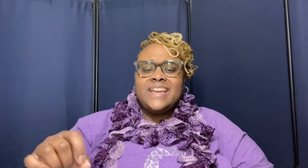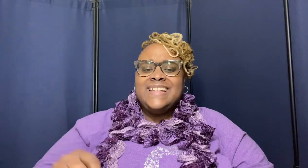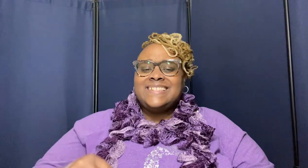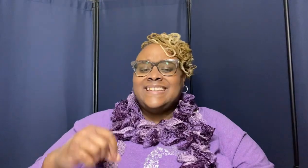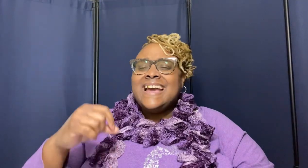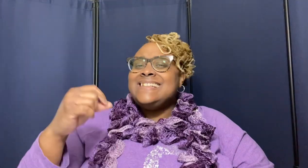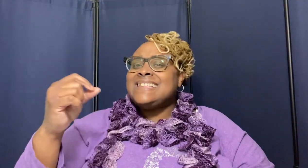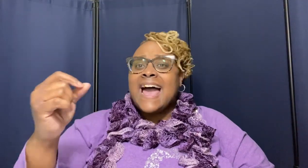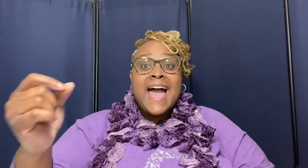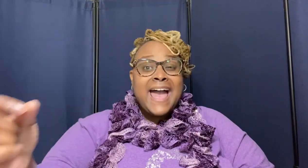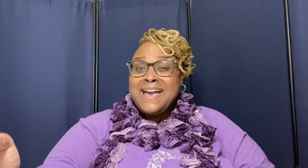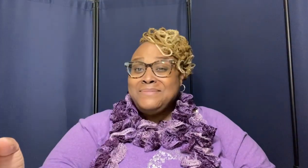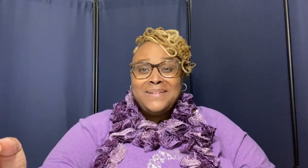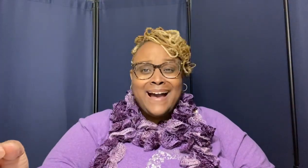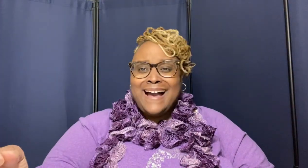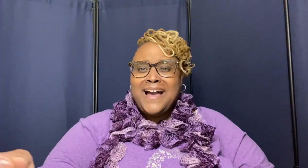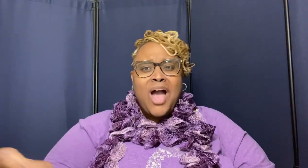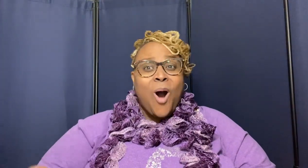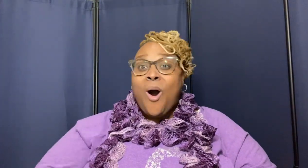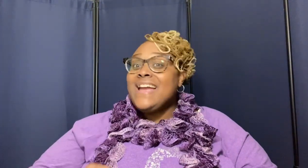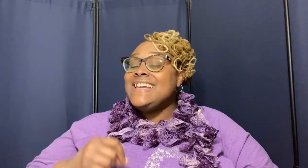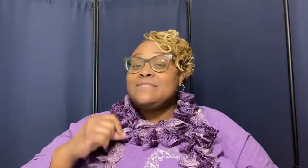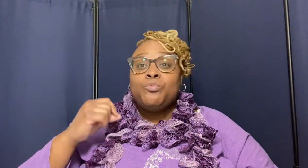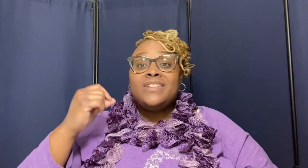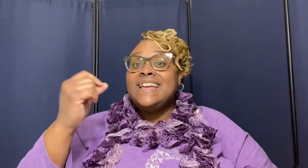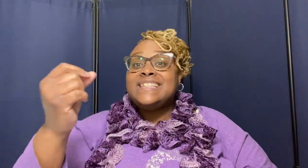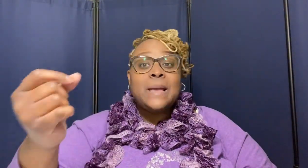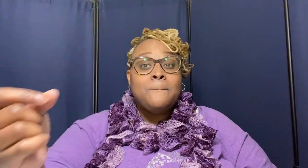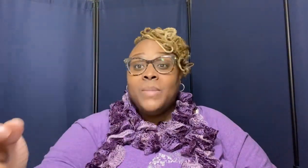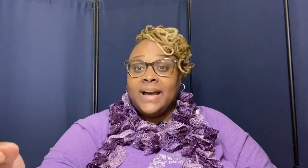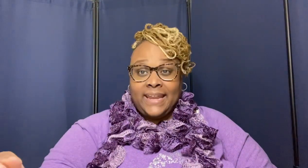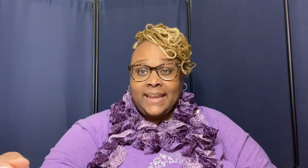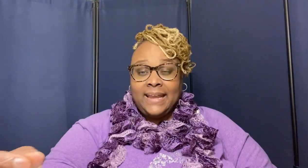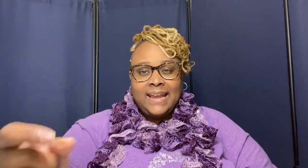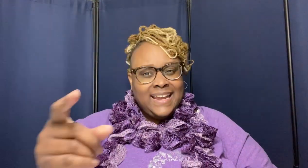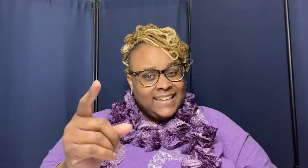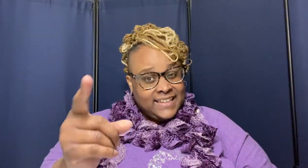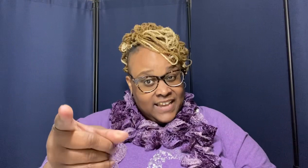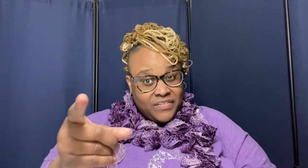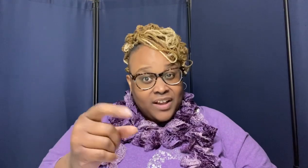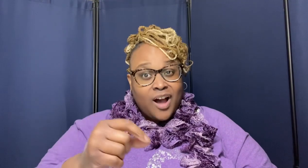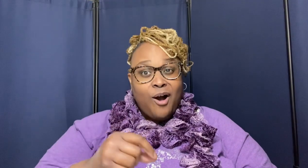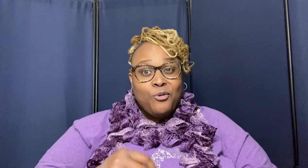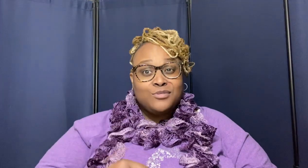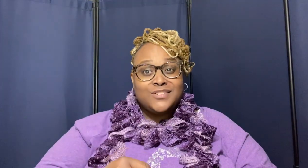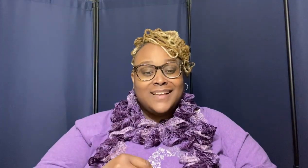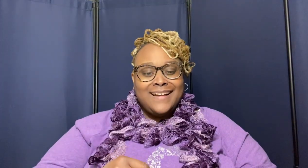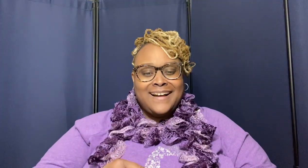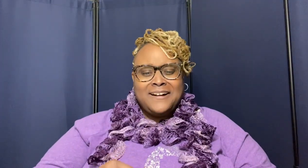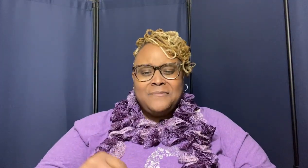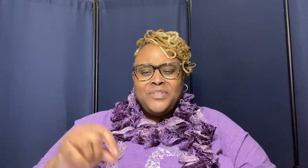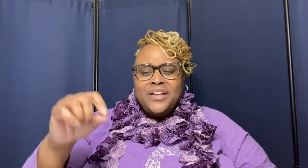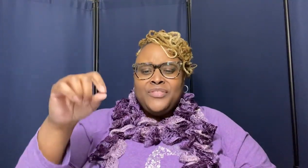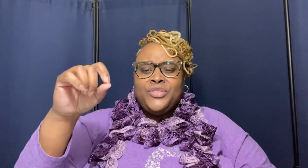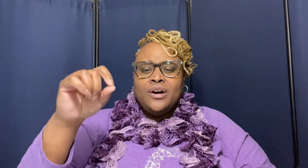it's in time huh or it's whether it's in money giving costs huh the